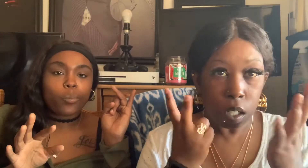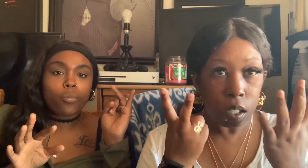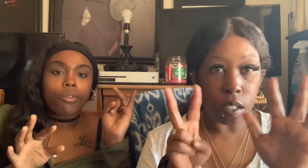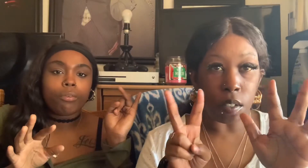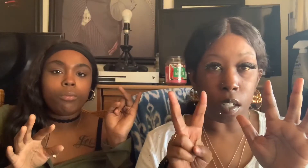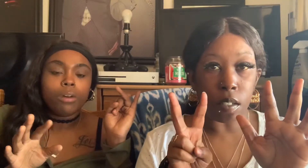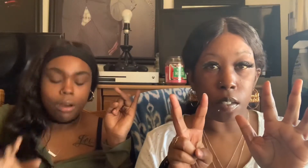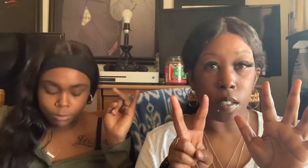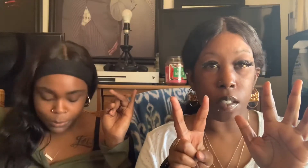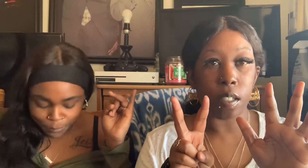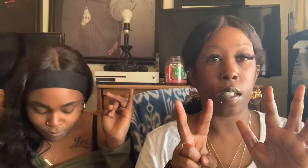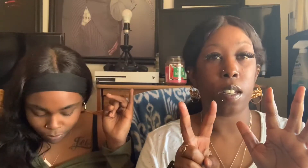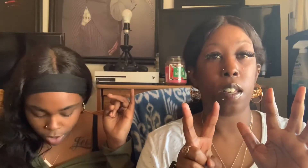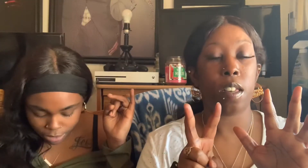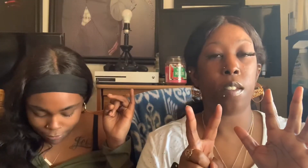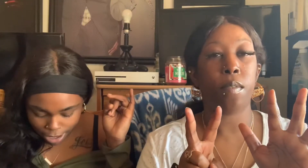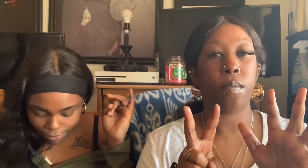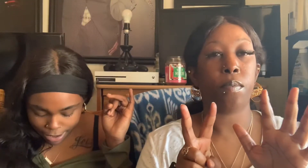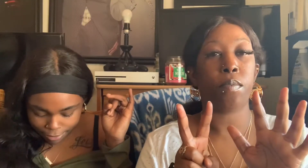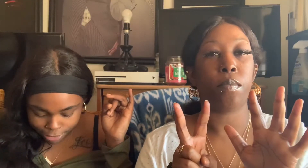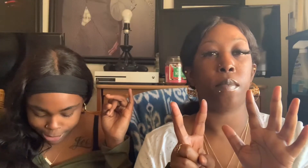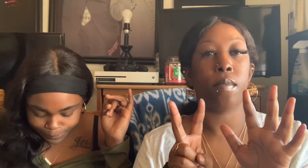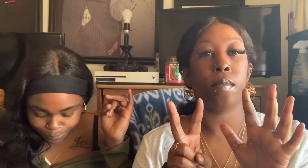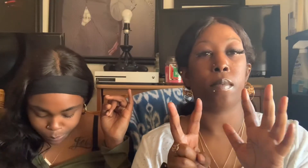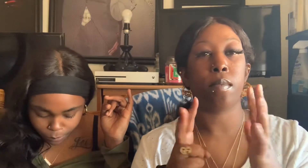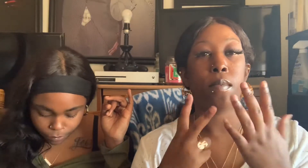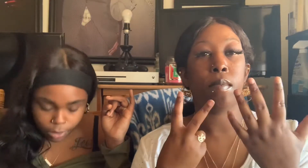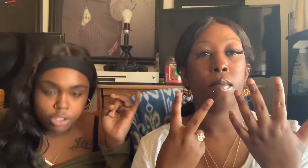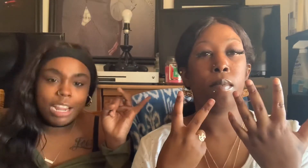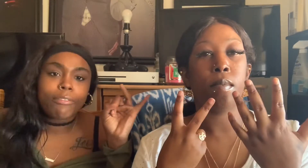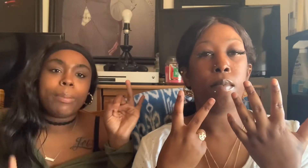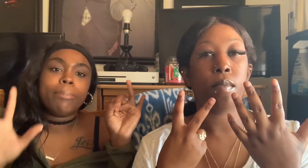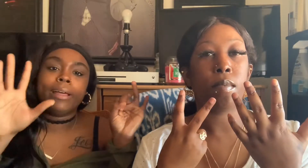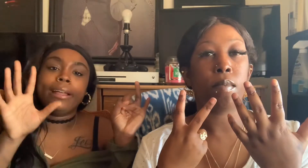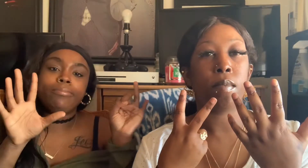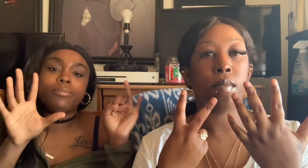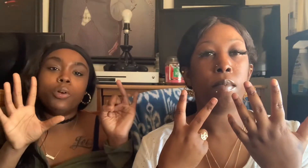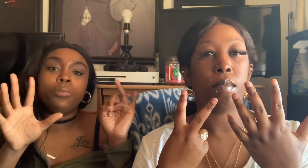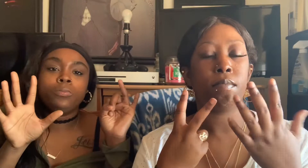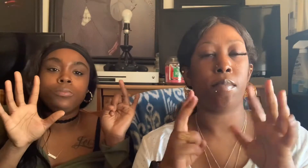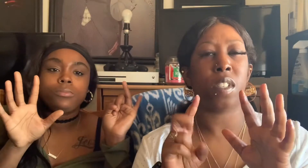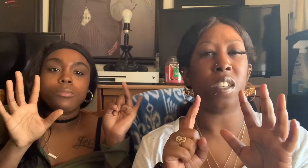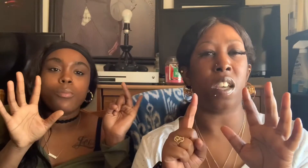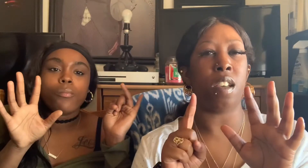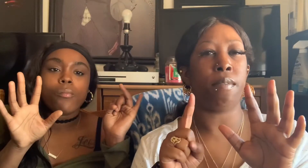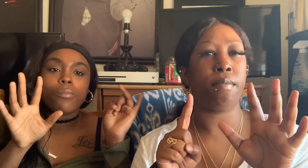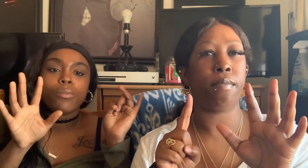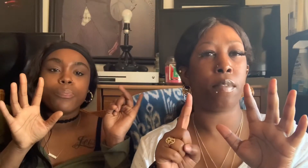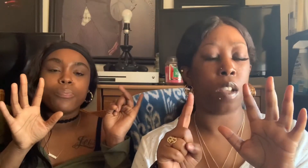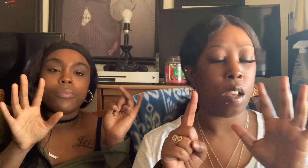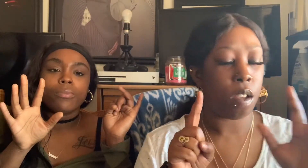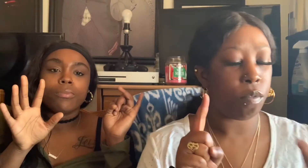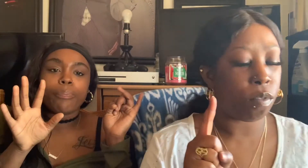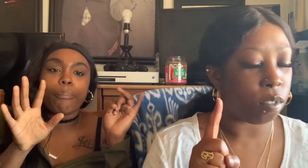It's your time. Oh. Never have I ever. Travel by plane. Nope. You know. Crush.